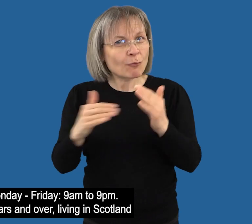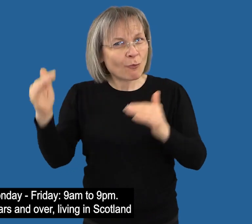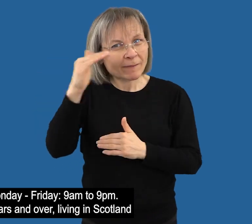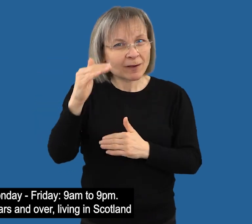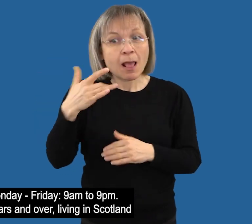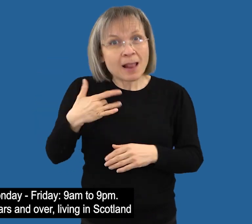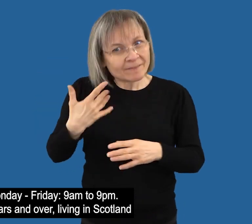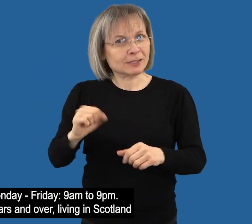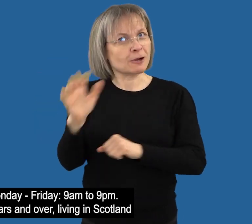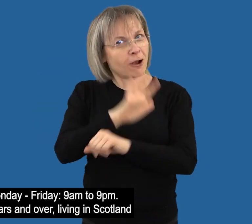living in Scotland